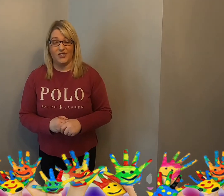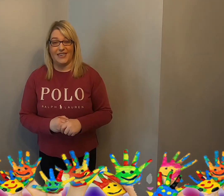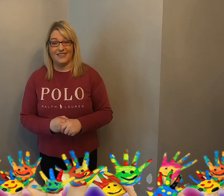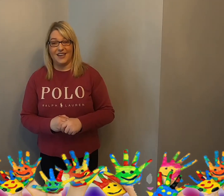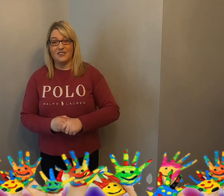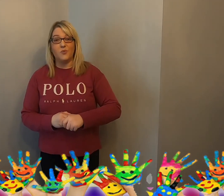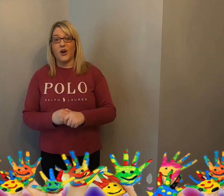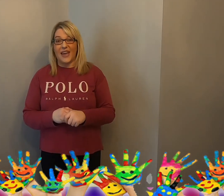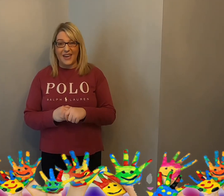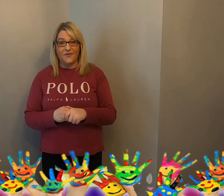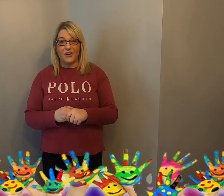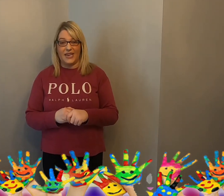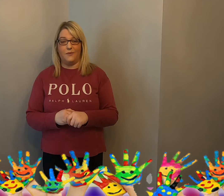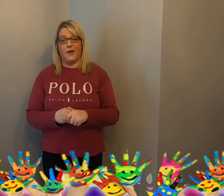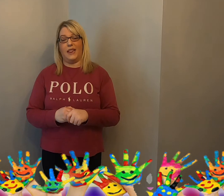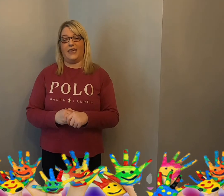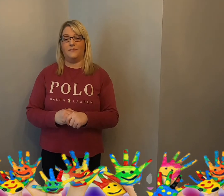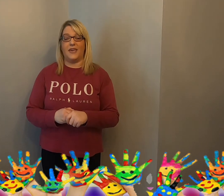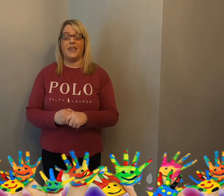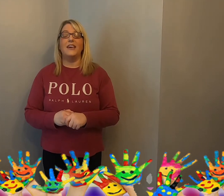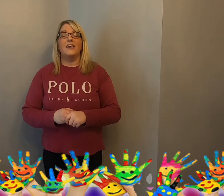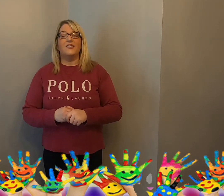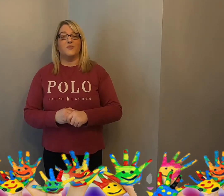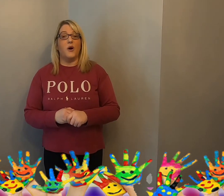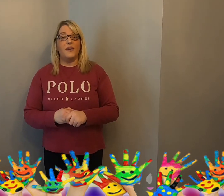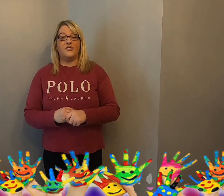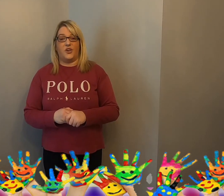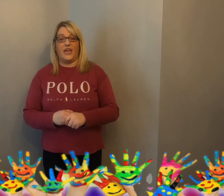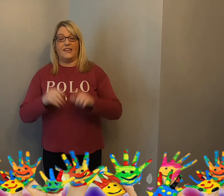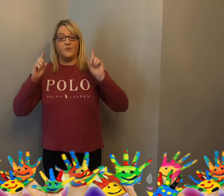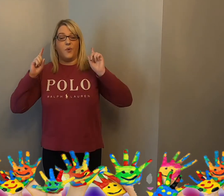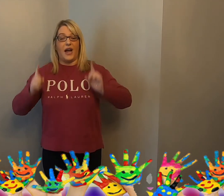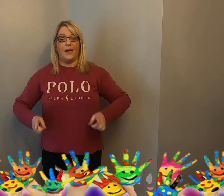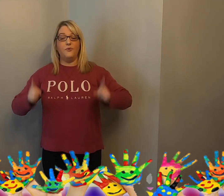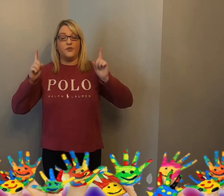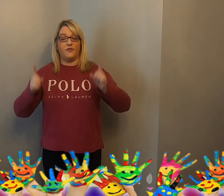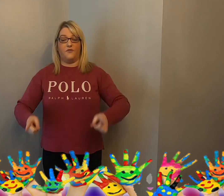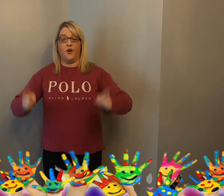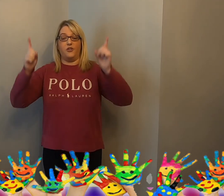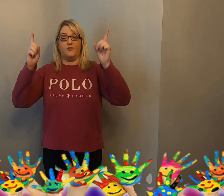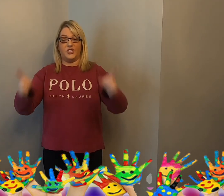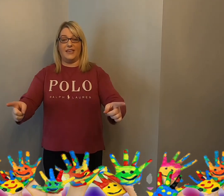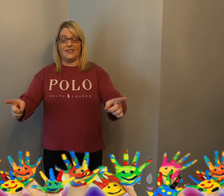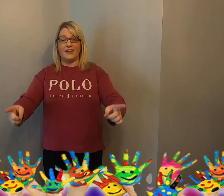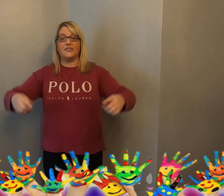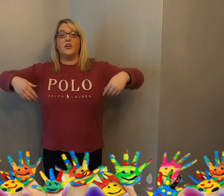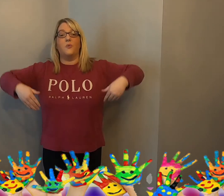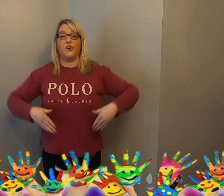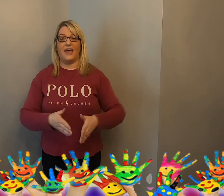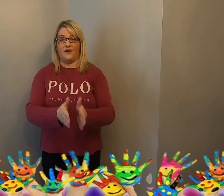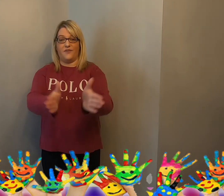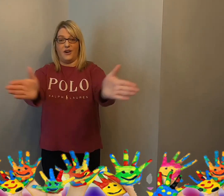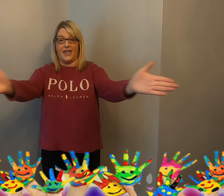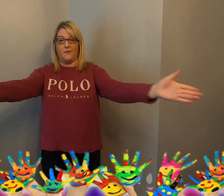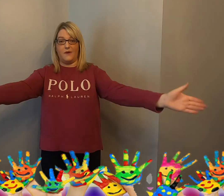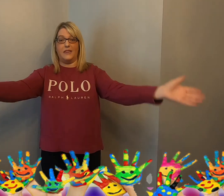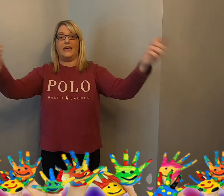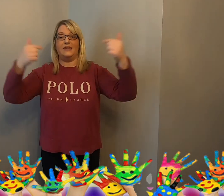Jesus wherever he will lead me. So what we do is where I'm going to follow Jesus wherever he will lead